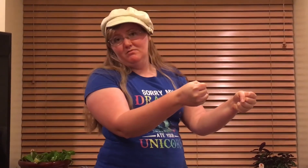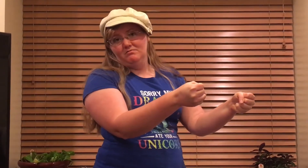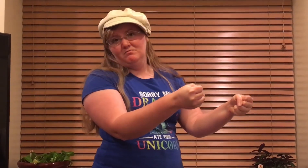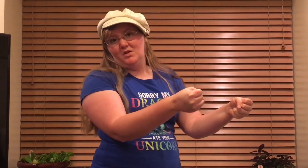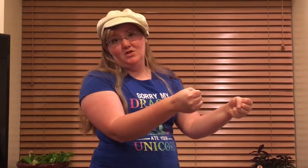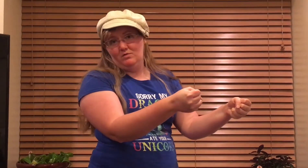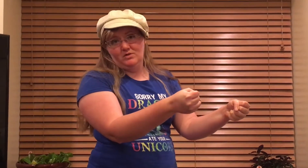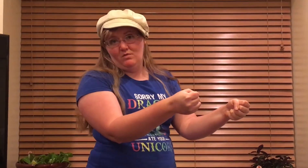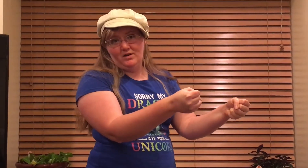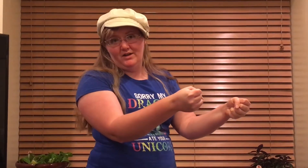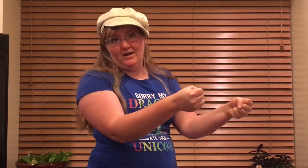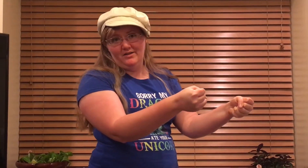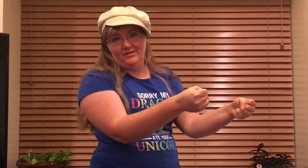she wasn't walking, either.